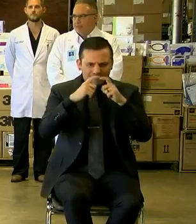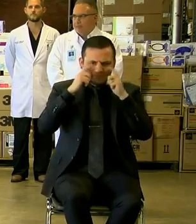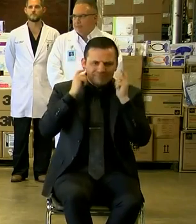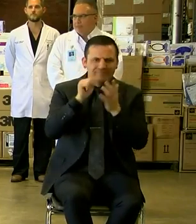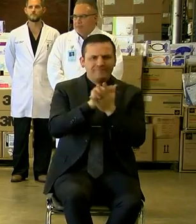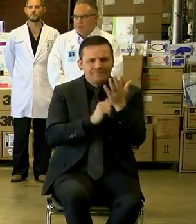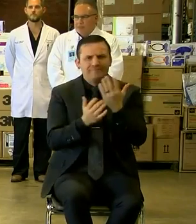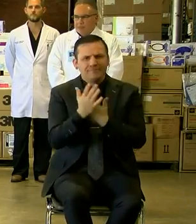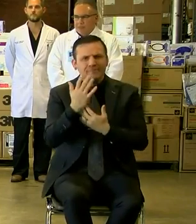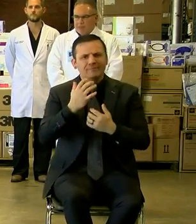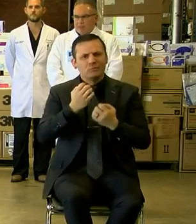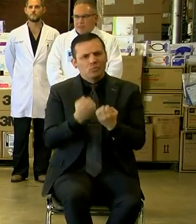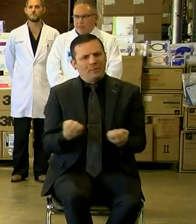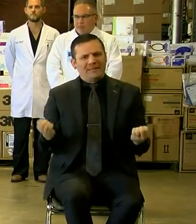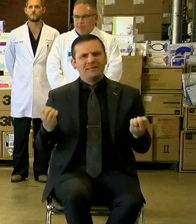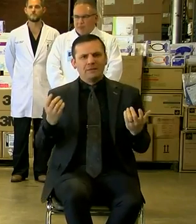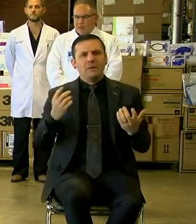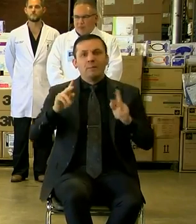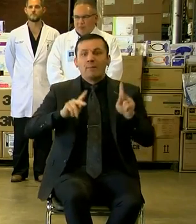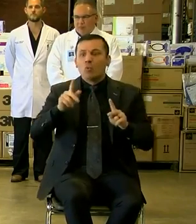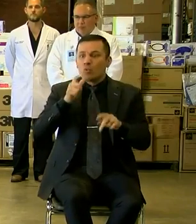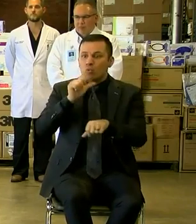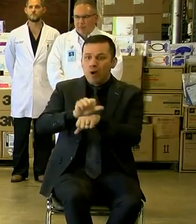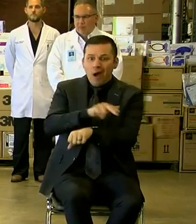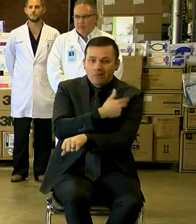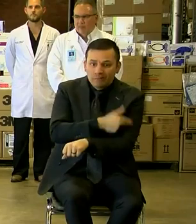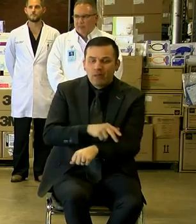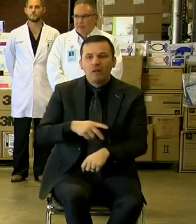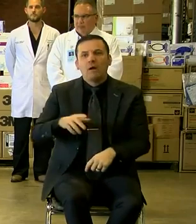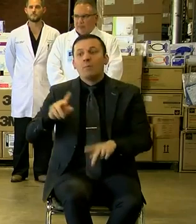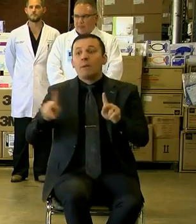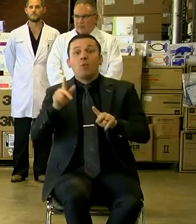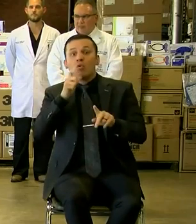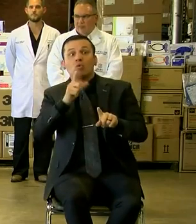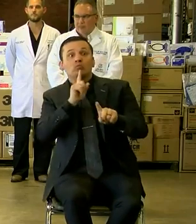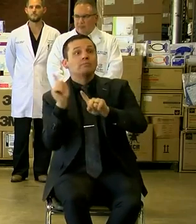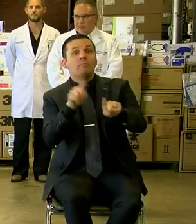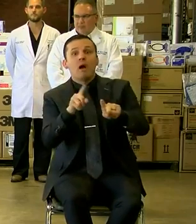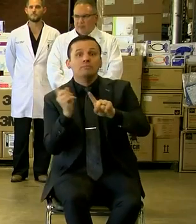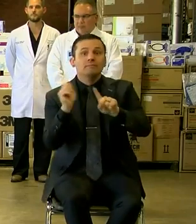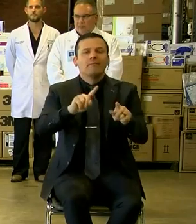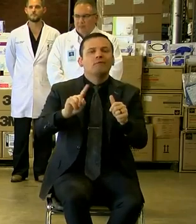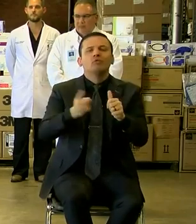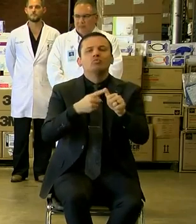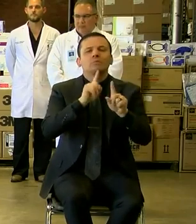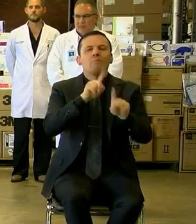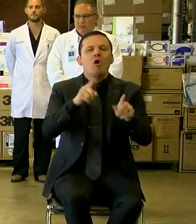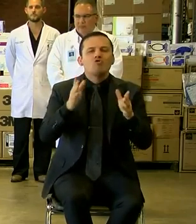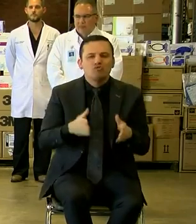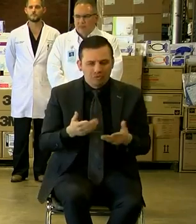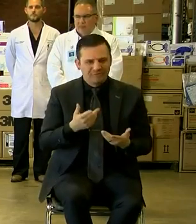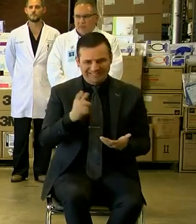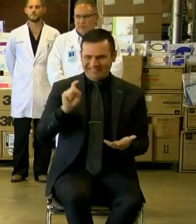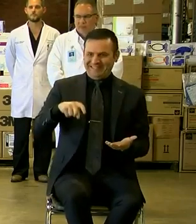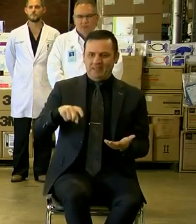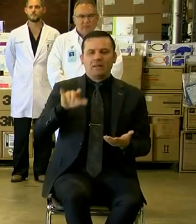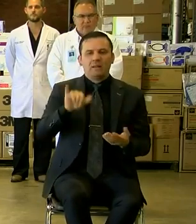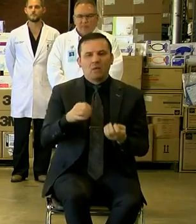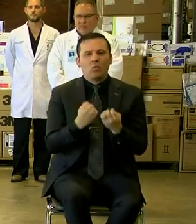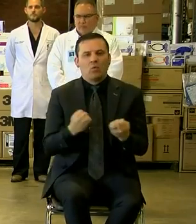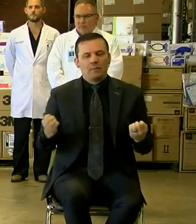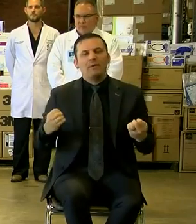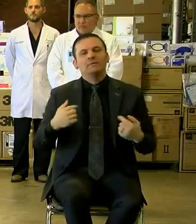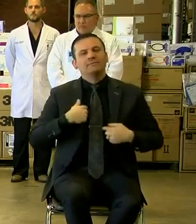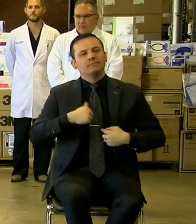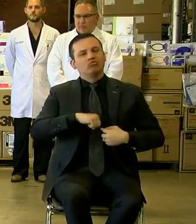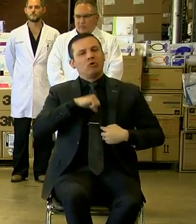Those who are treating them in hospitals, those who are first responders who may be responding to them, they need this type of equipment. And I am proud to say